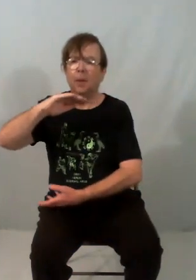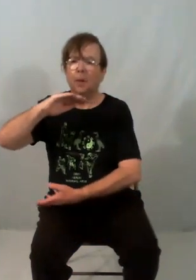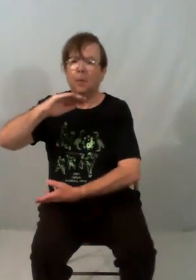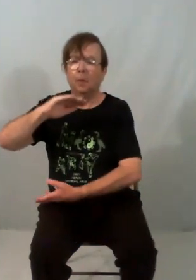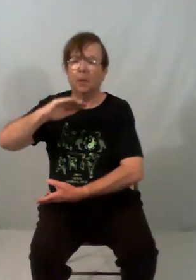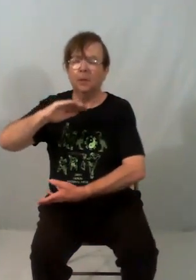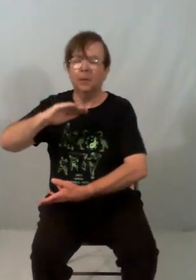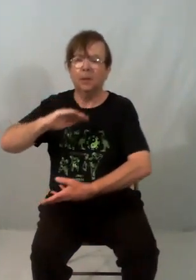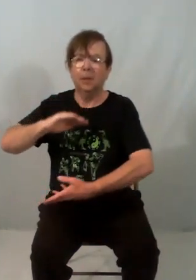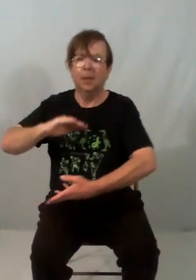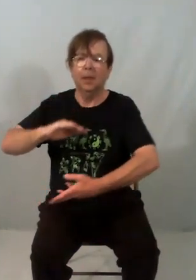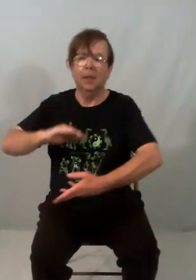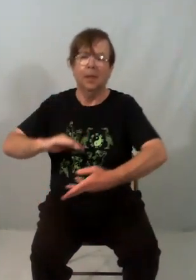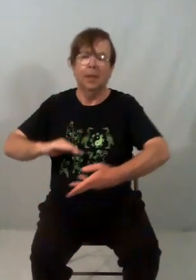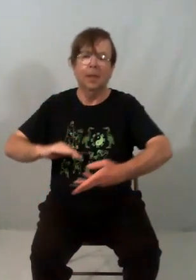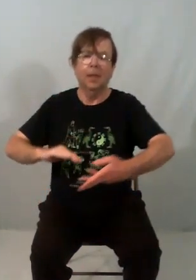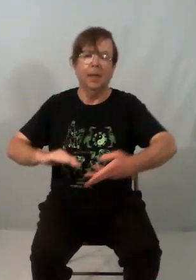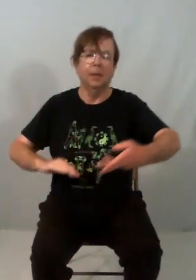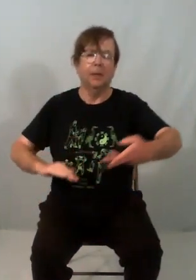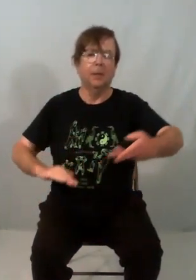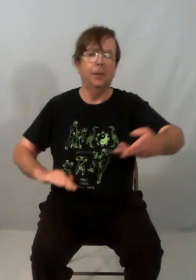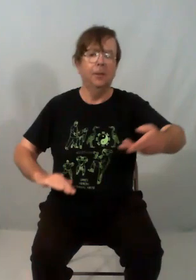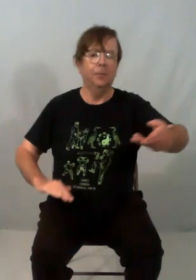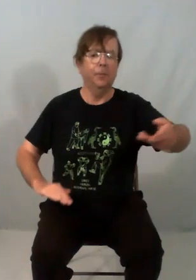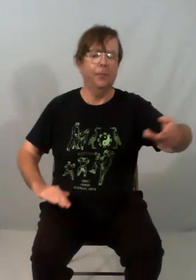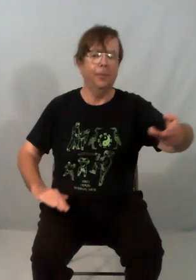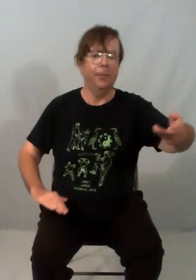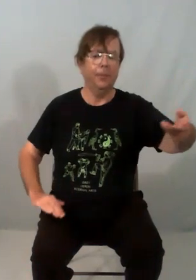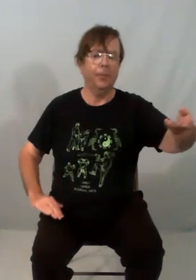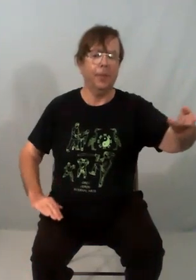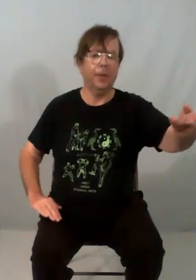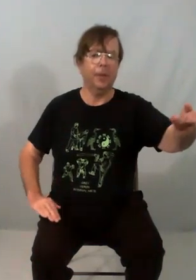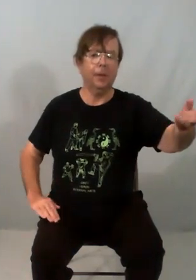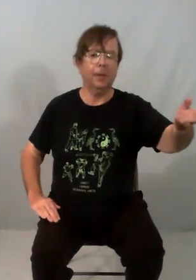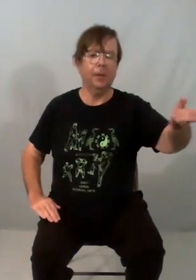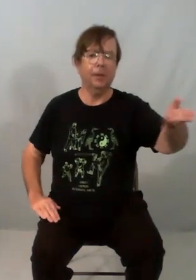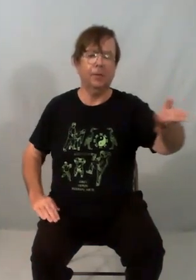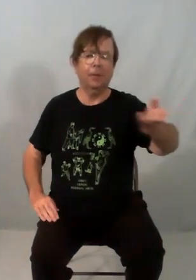One, two, three,